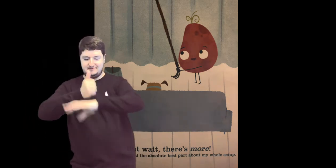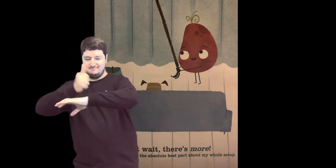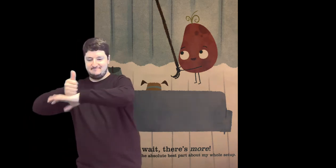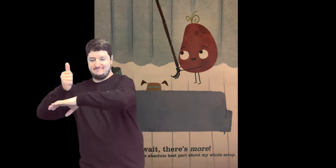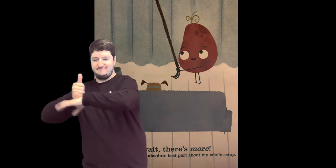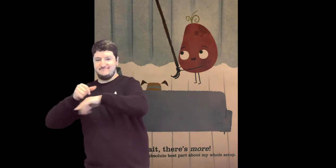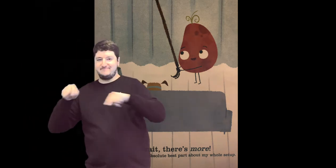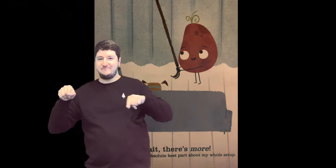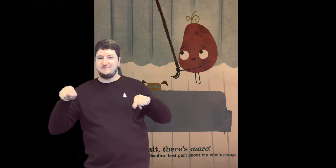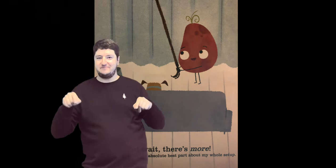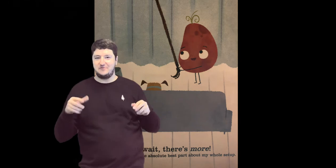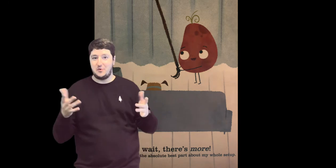setup